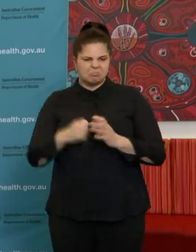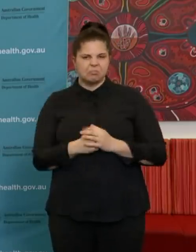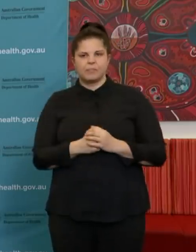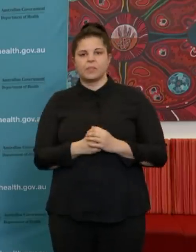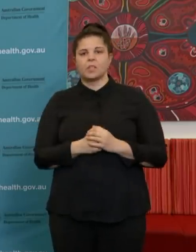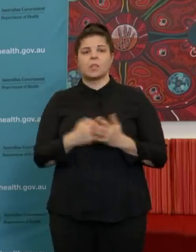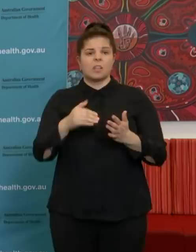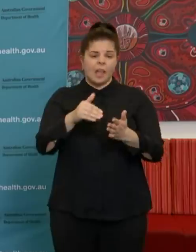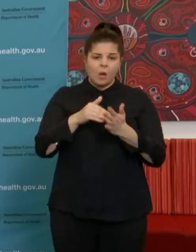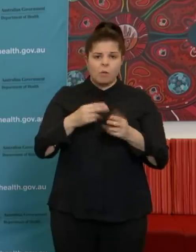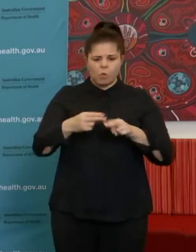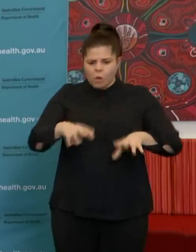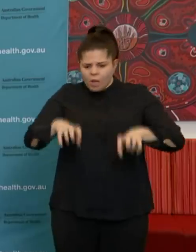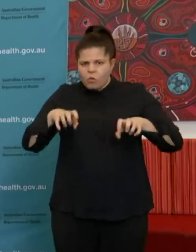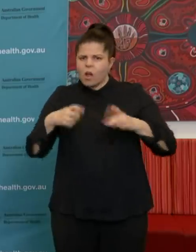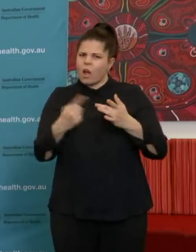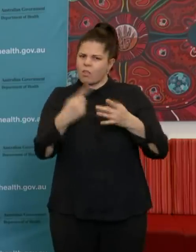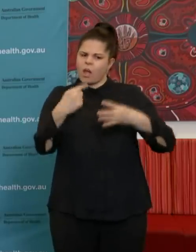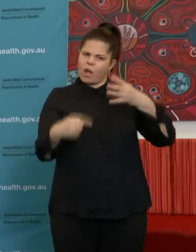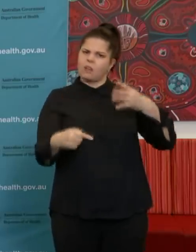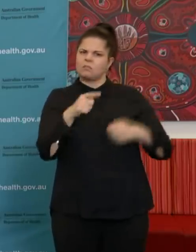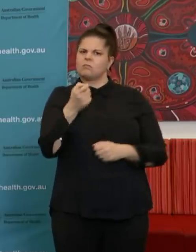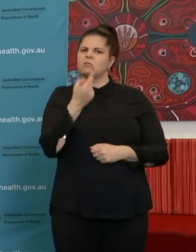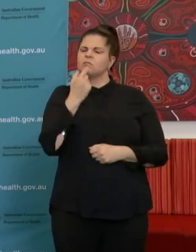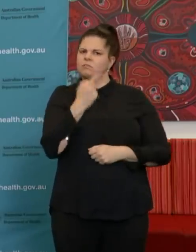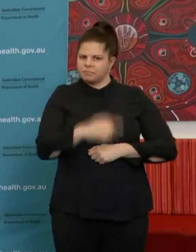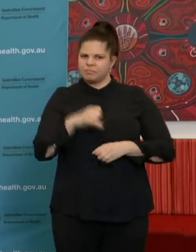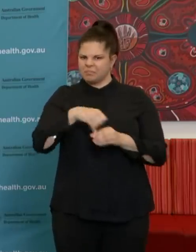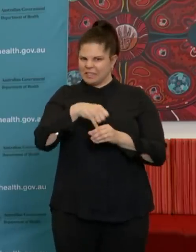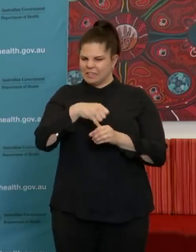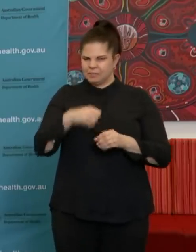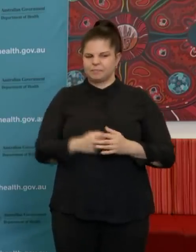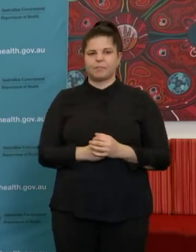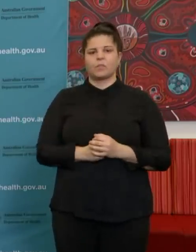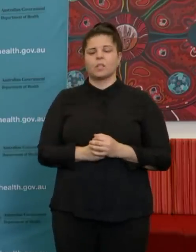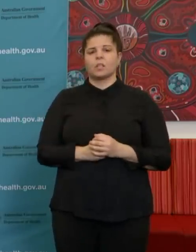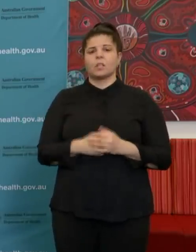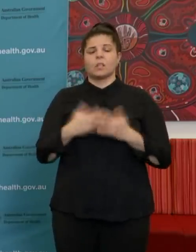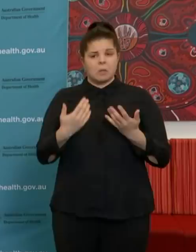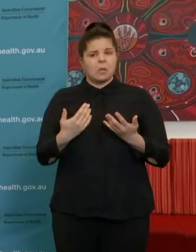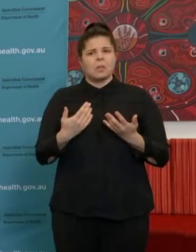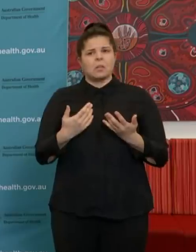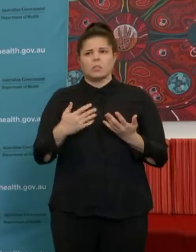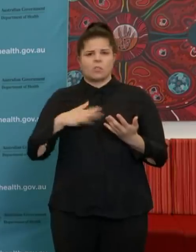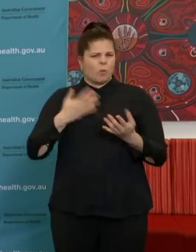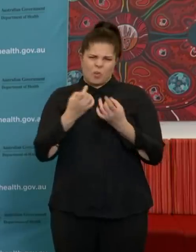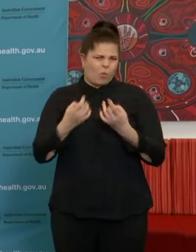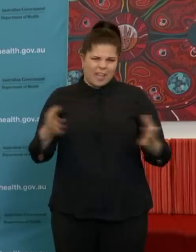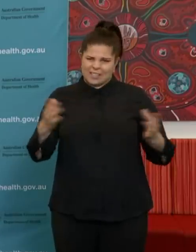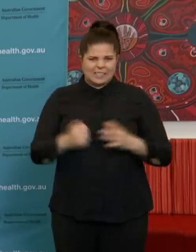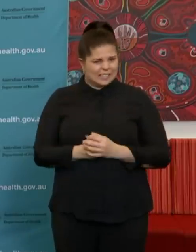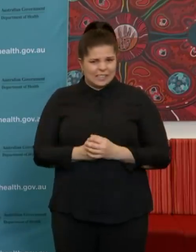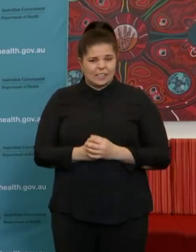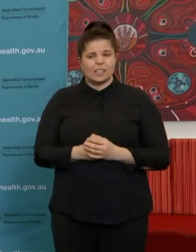arthritis and some other conditions. So it's important that hydroxychloroquine is not wasted. At the